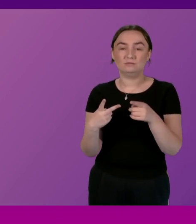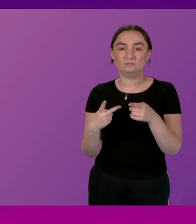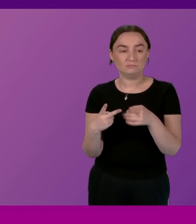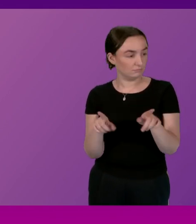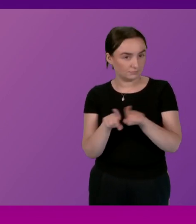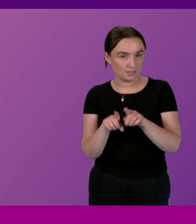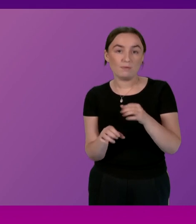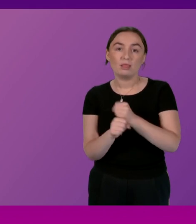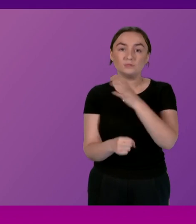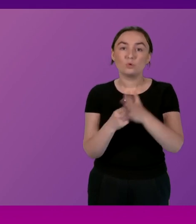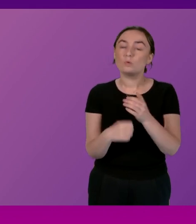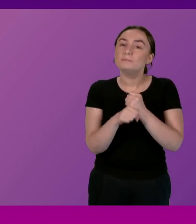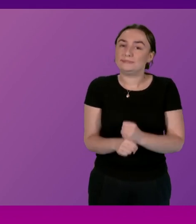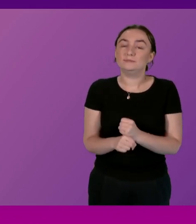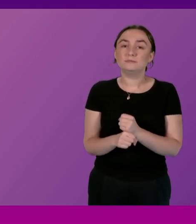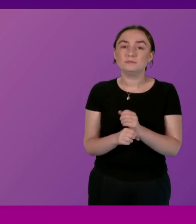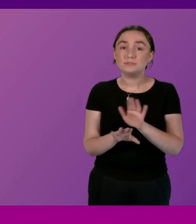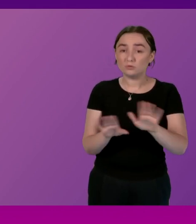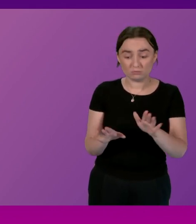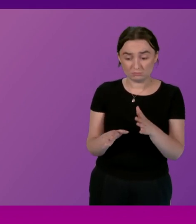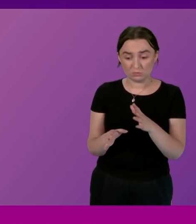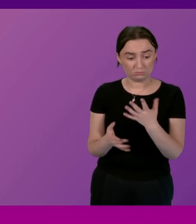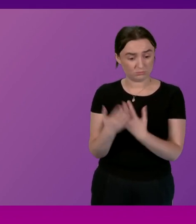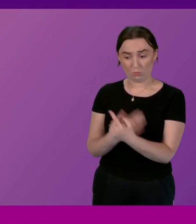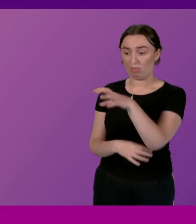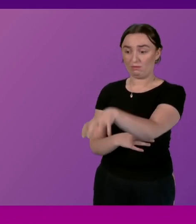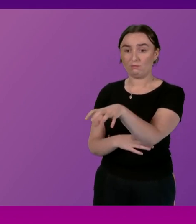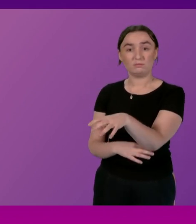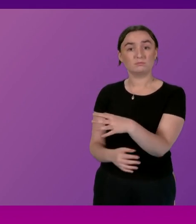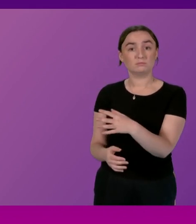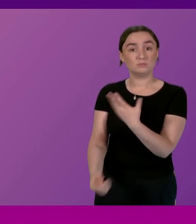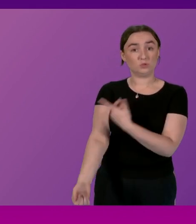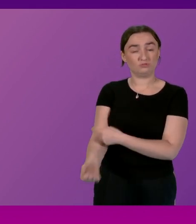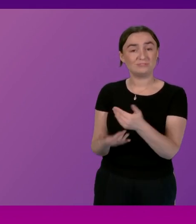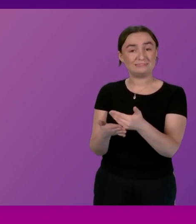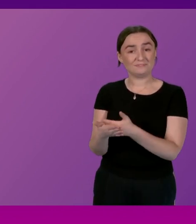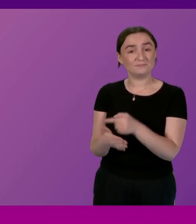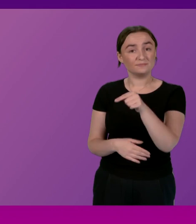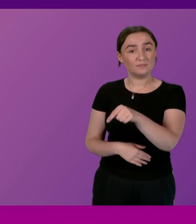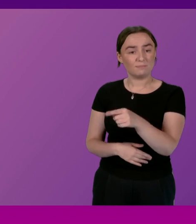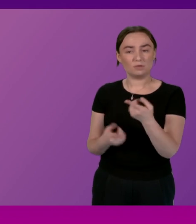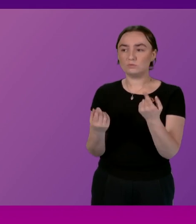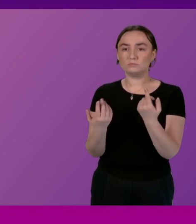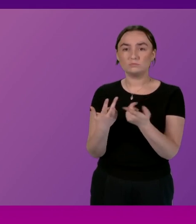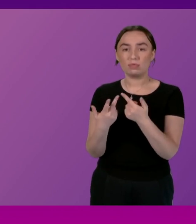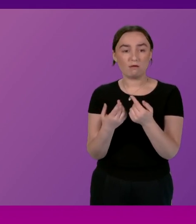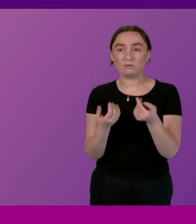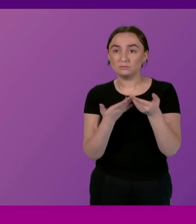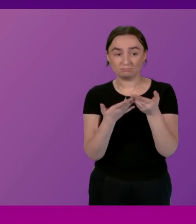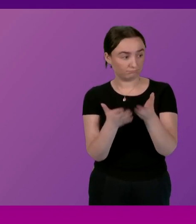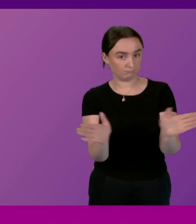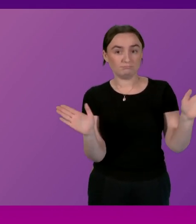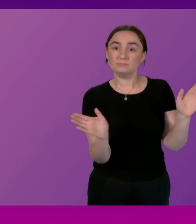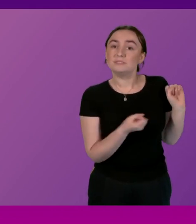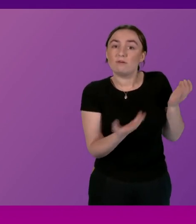to that it isn't just about the safer drug facility consumption facility it's also about all the services that are co-located and wrapped around